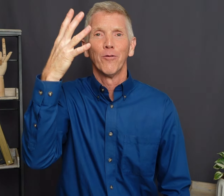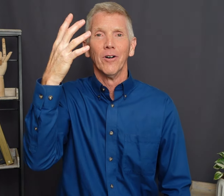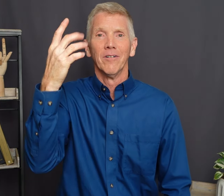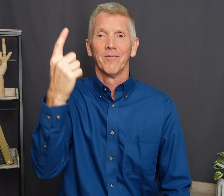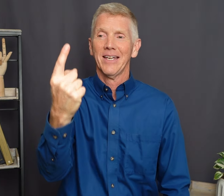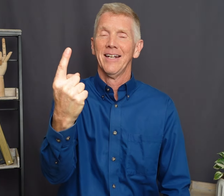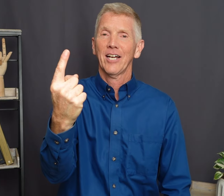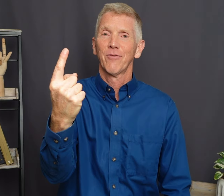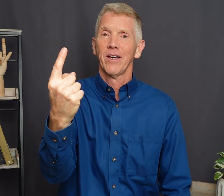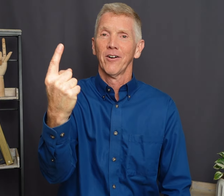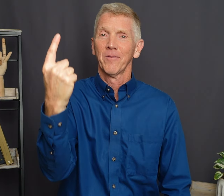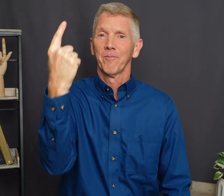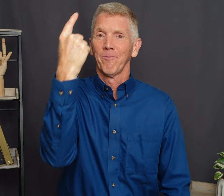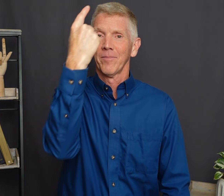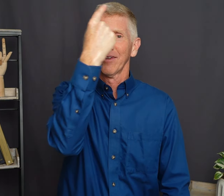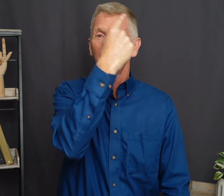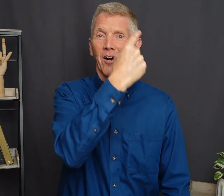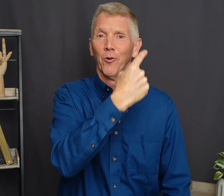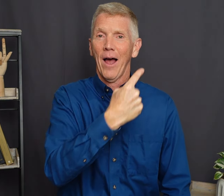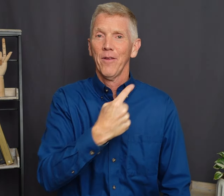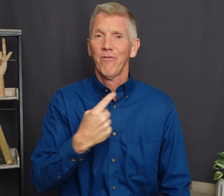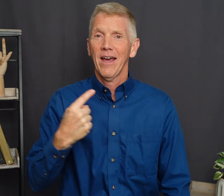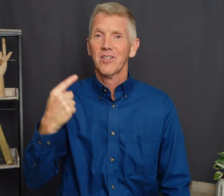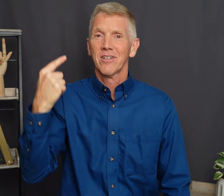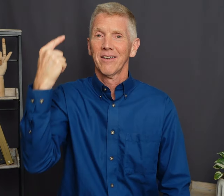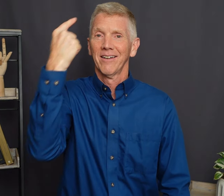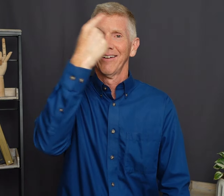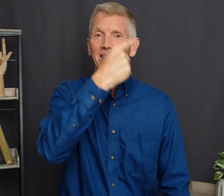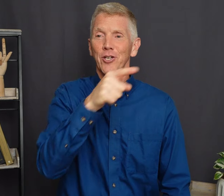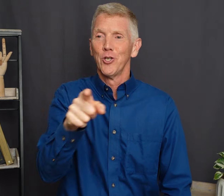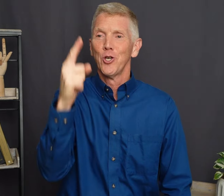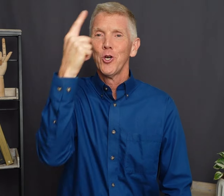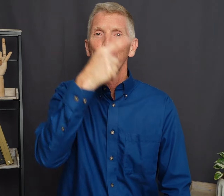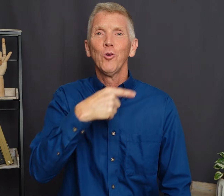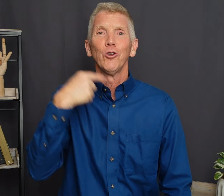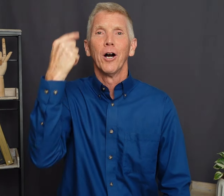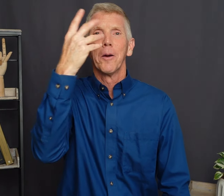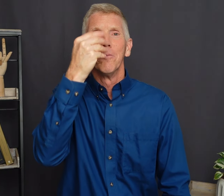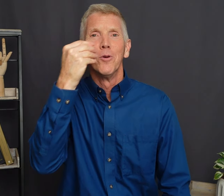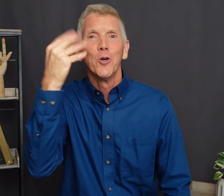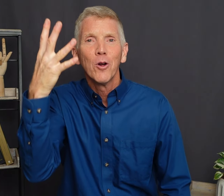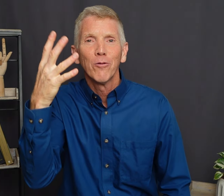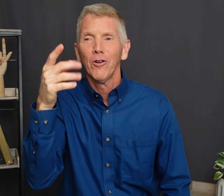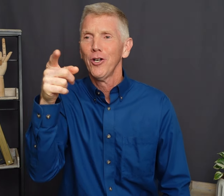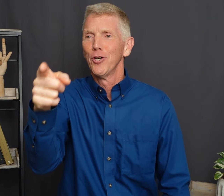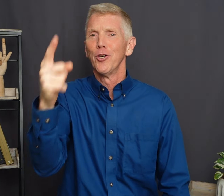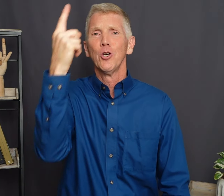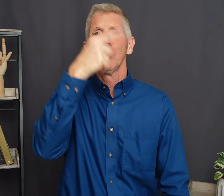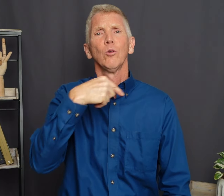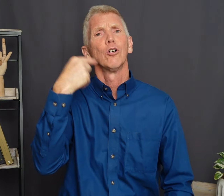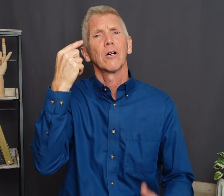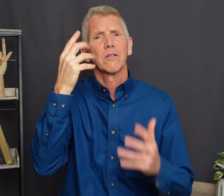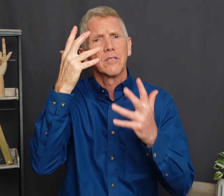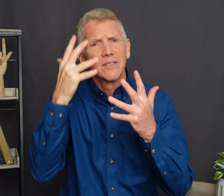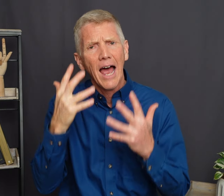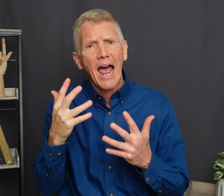Index finger Around the face You look beautiful You look sad